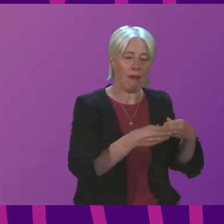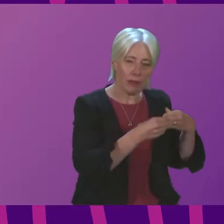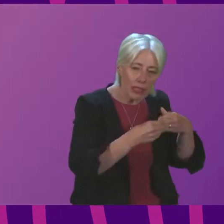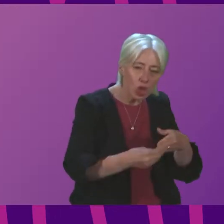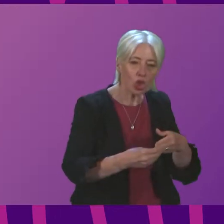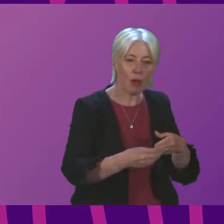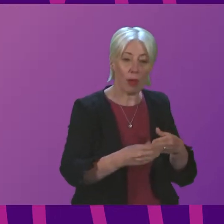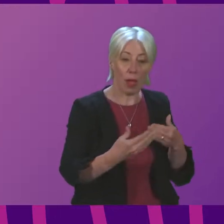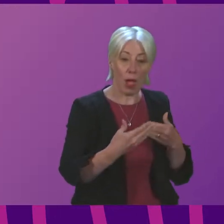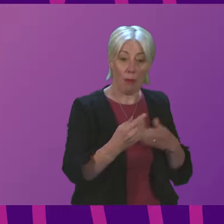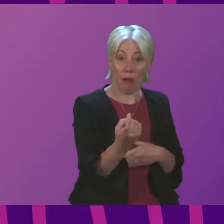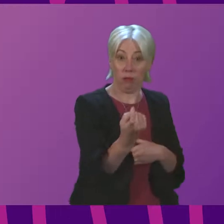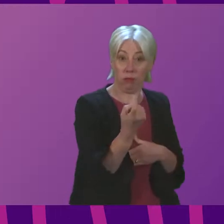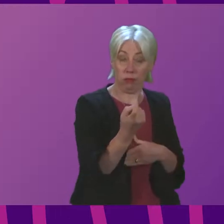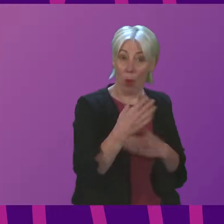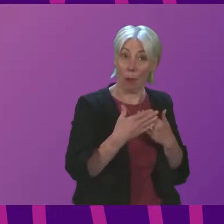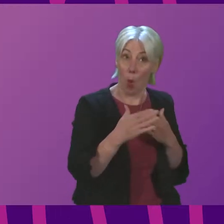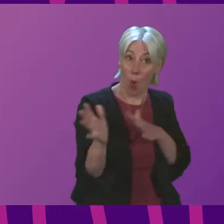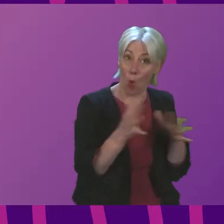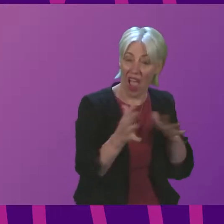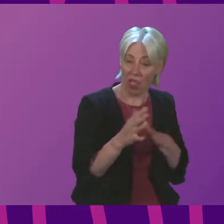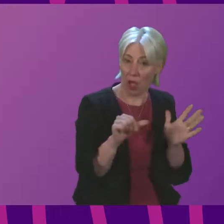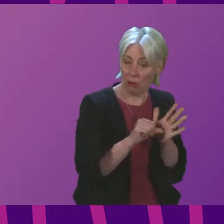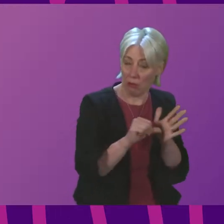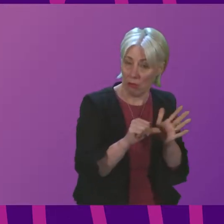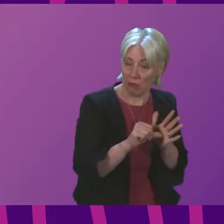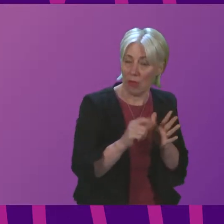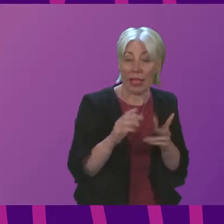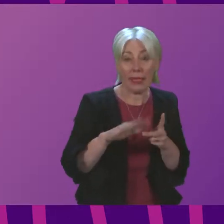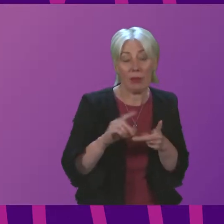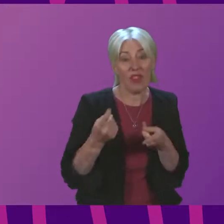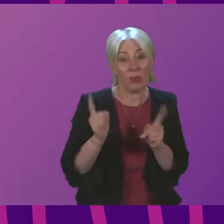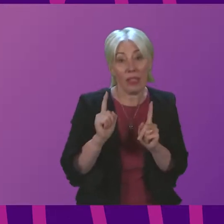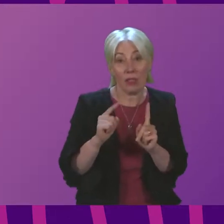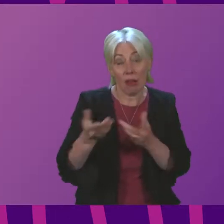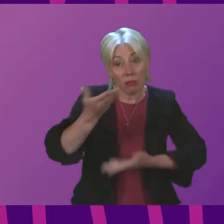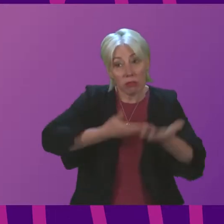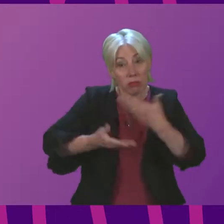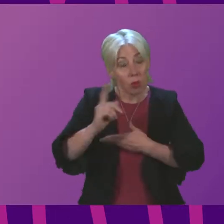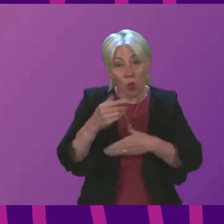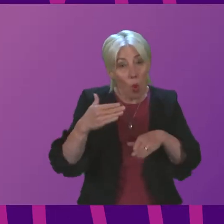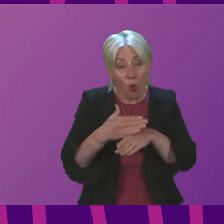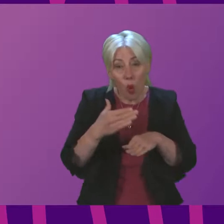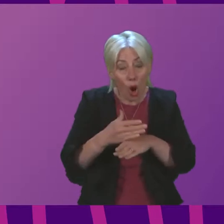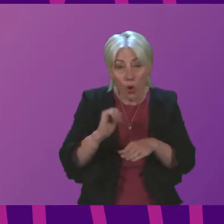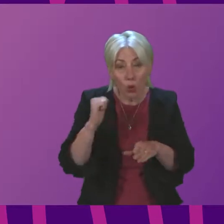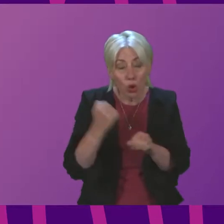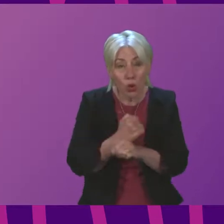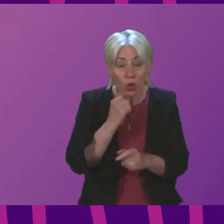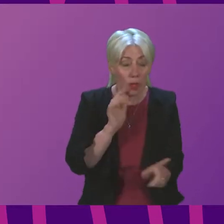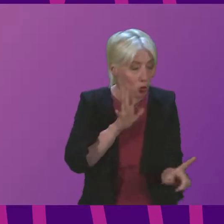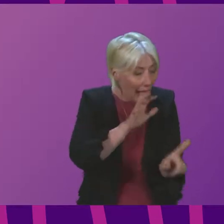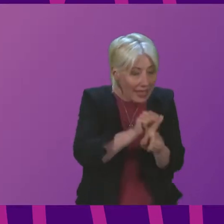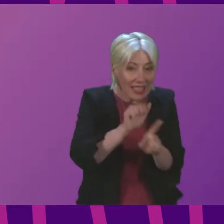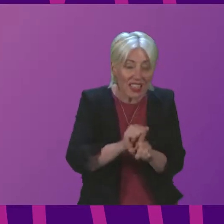more weather events are predicted can the Deputy First Minister provide further info on what work is underway to identify the most vulnerable